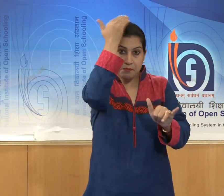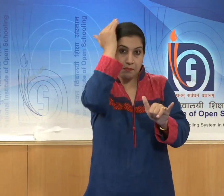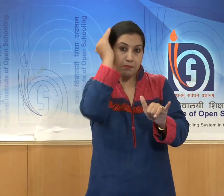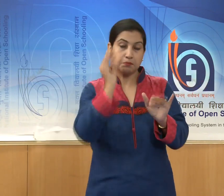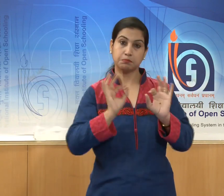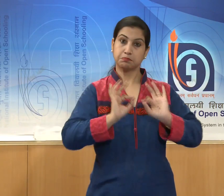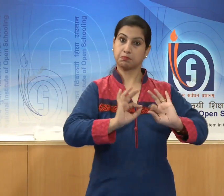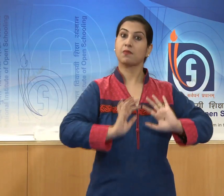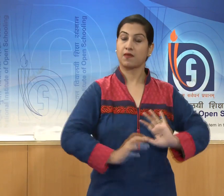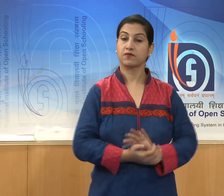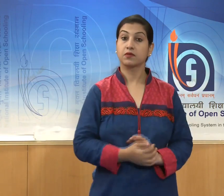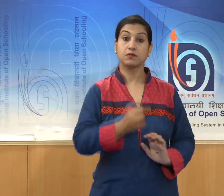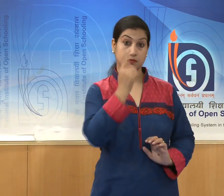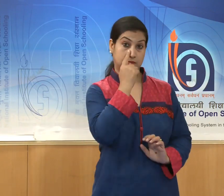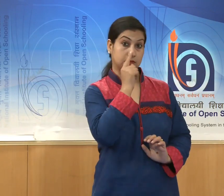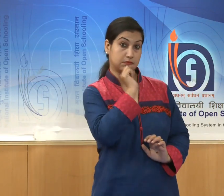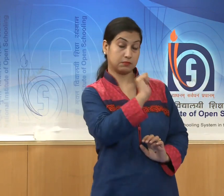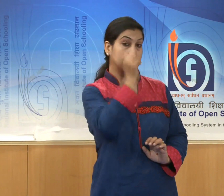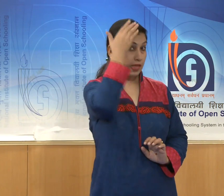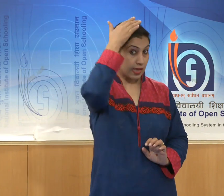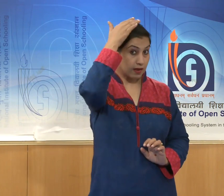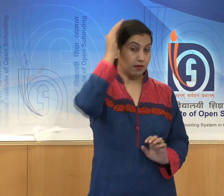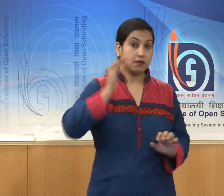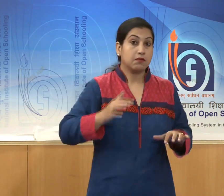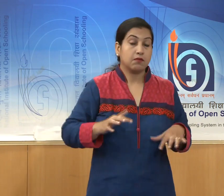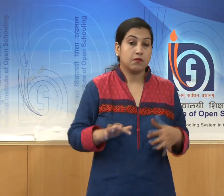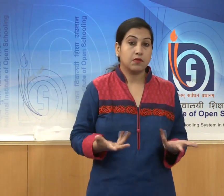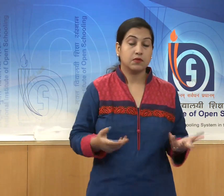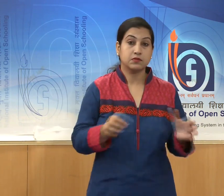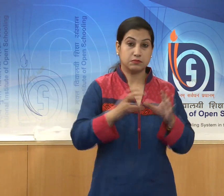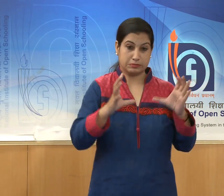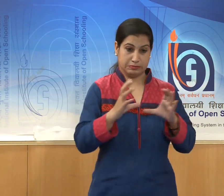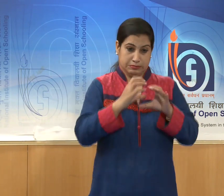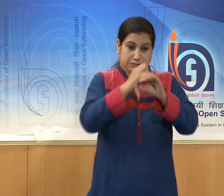Her hair is tied in a bun.